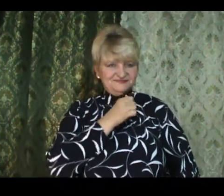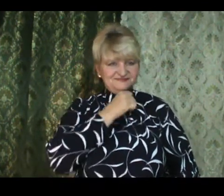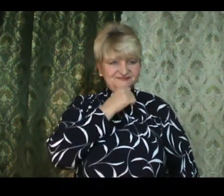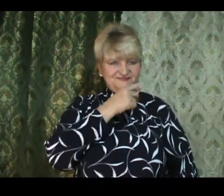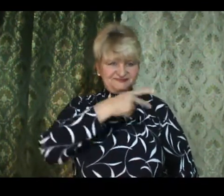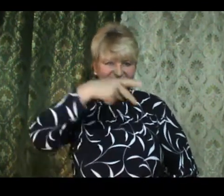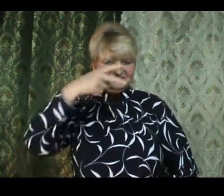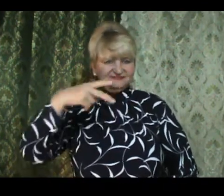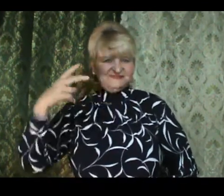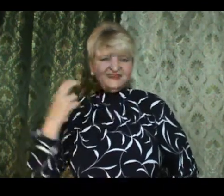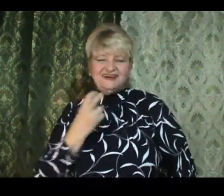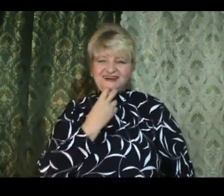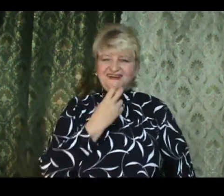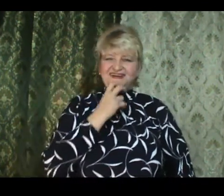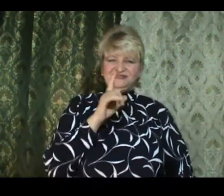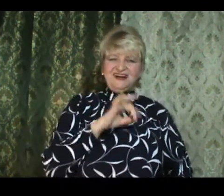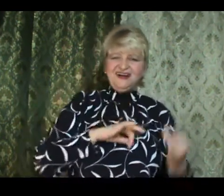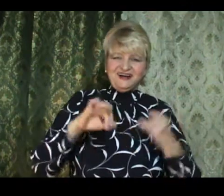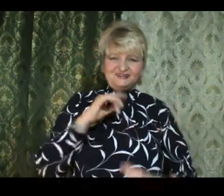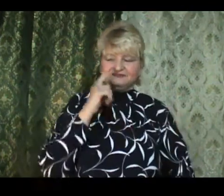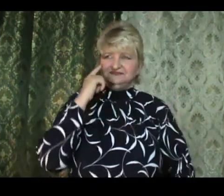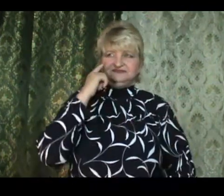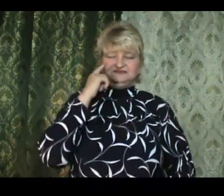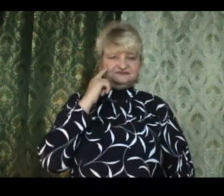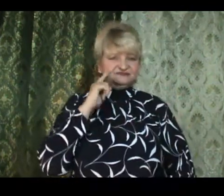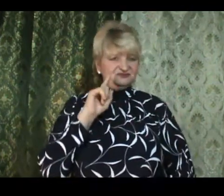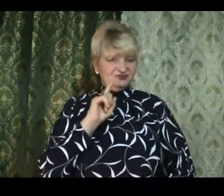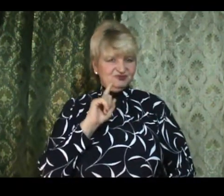10 10 11